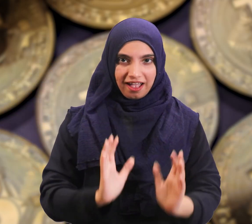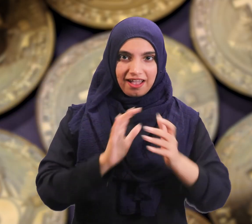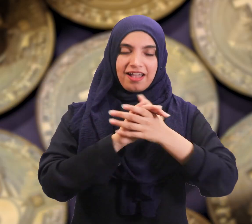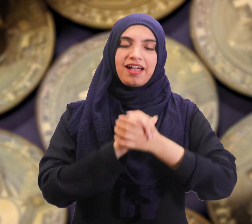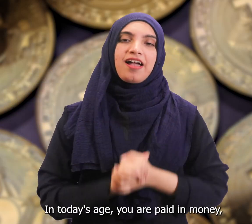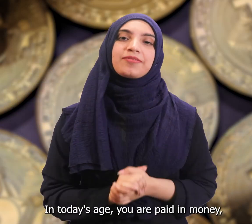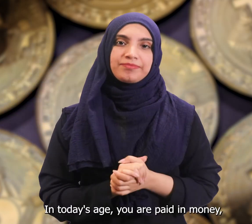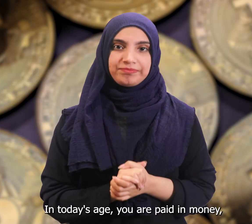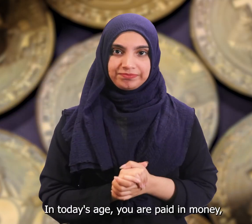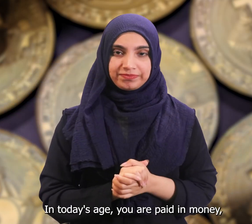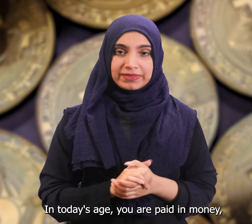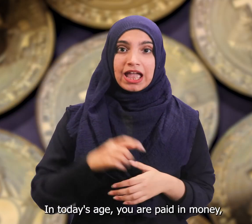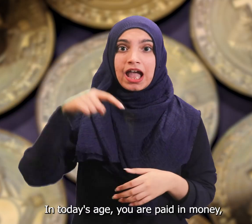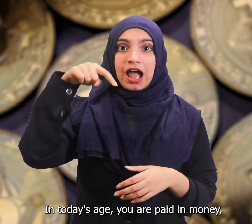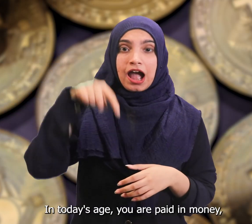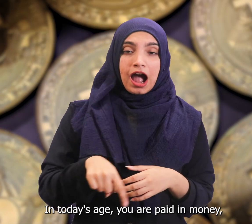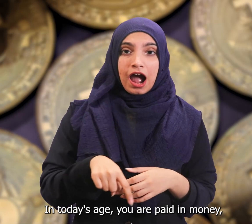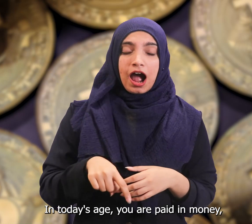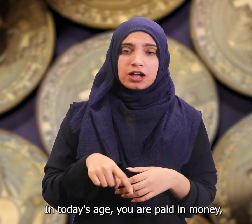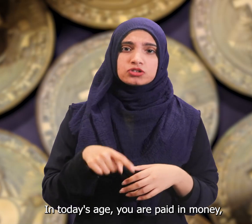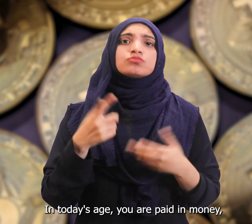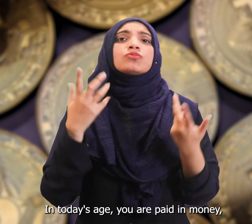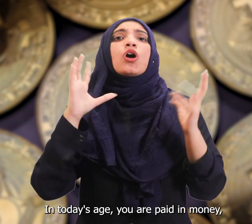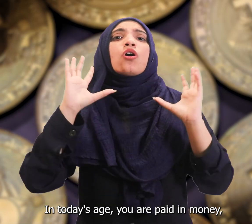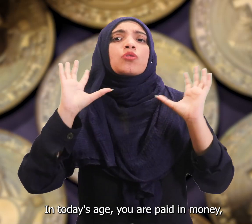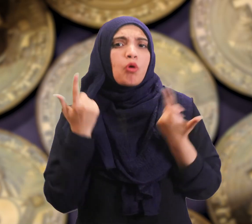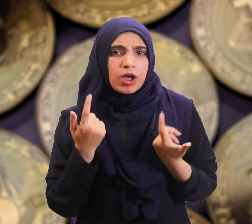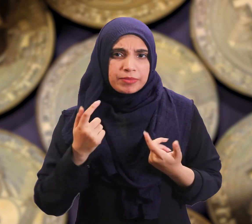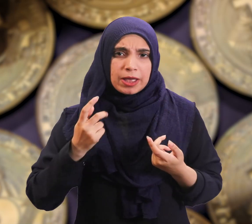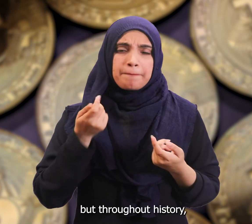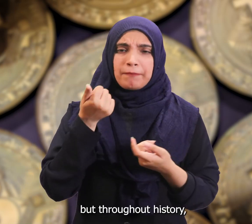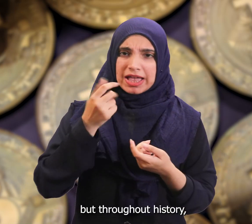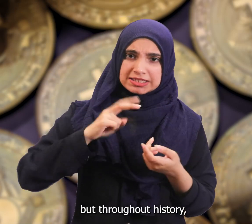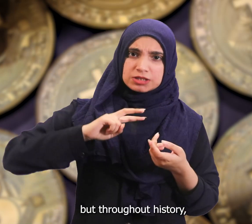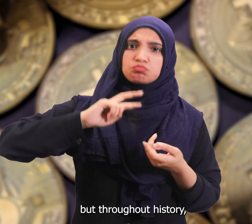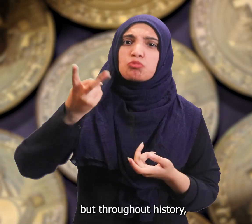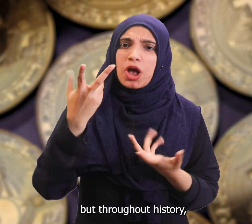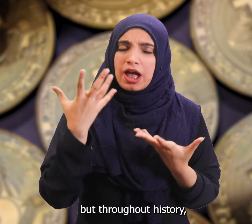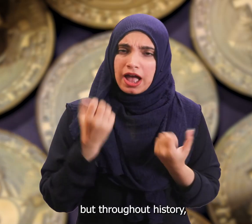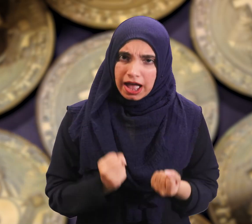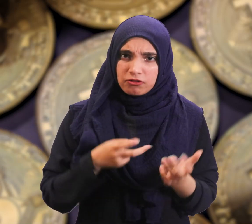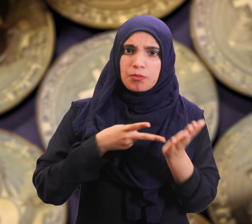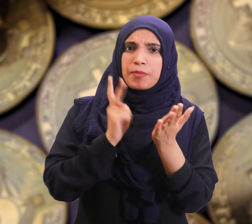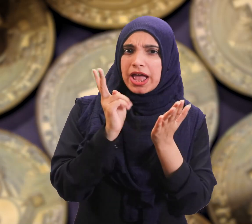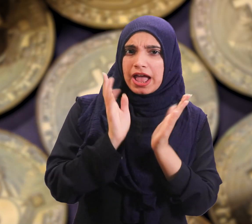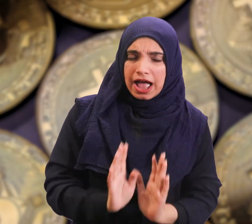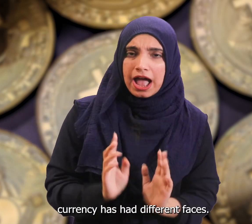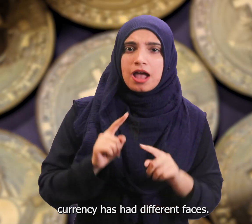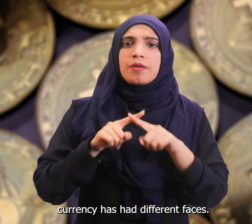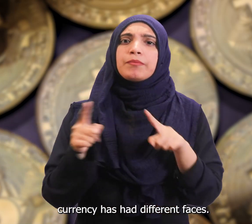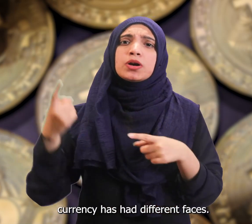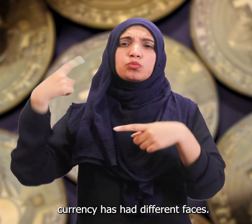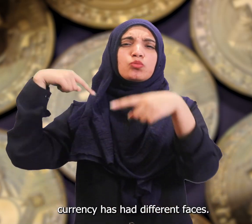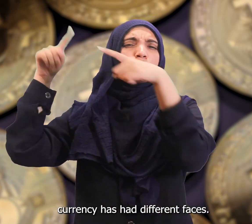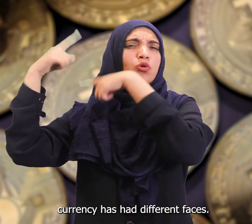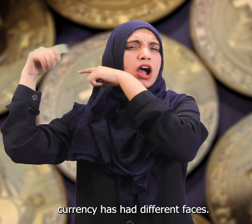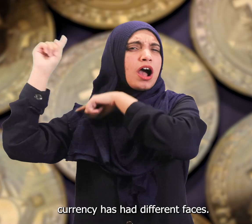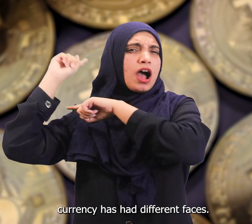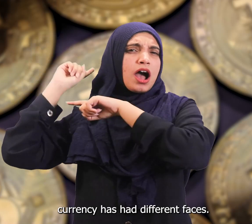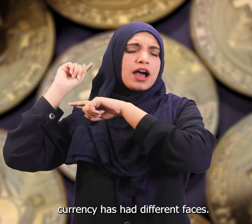In today's age, you are paid in money, but throughout history, currency has had different